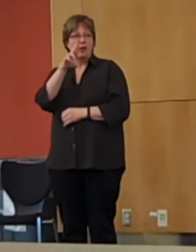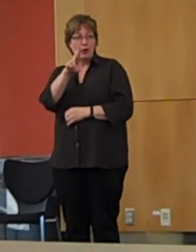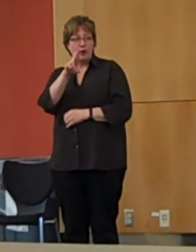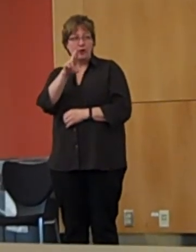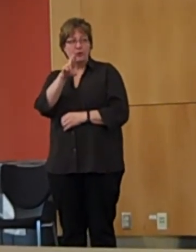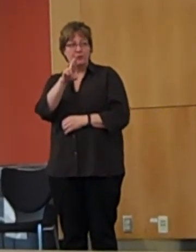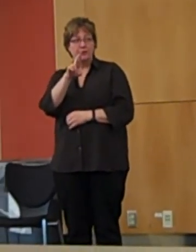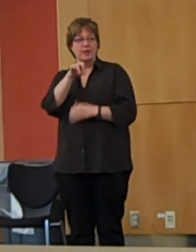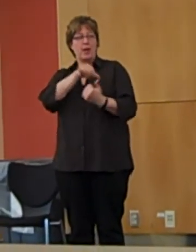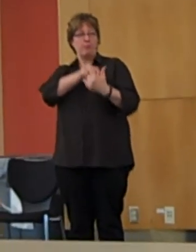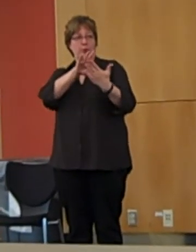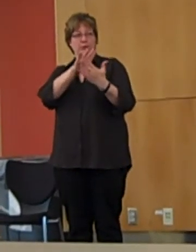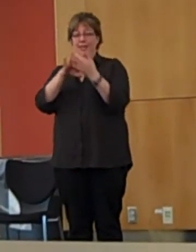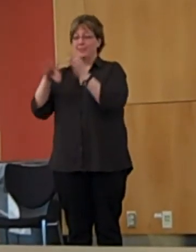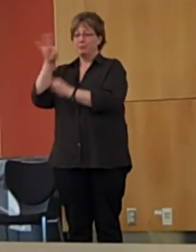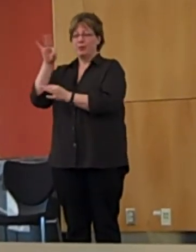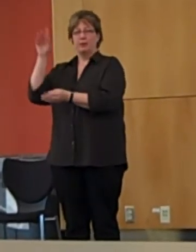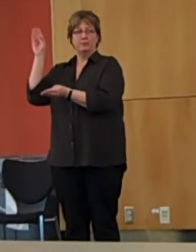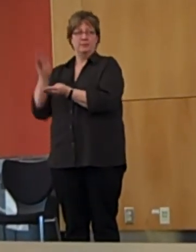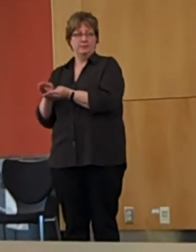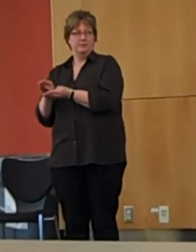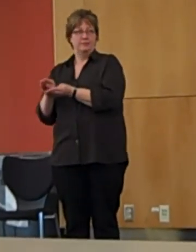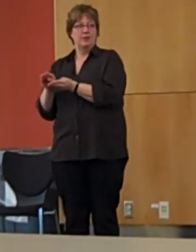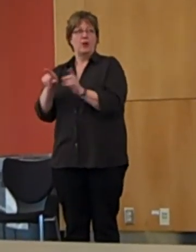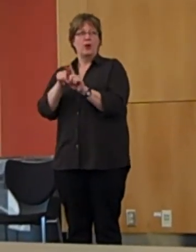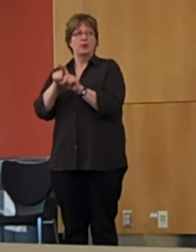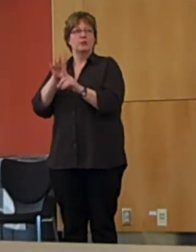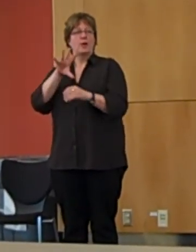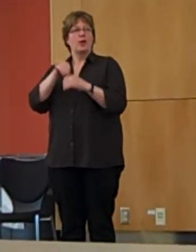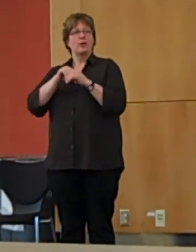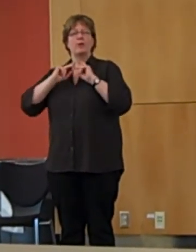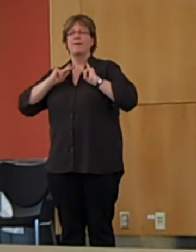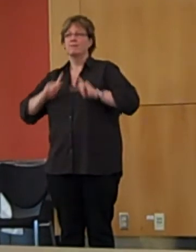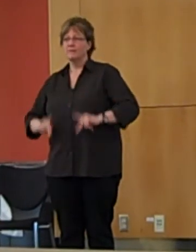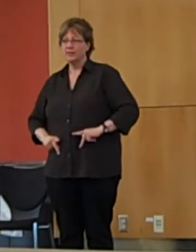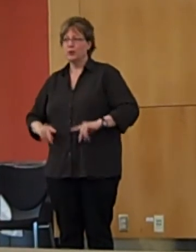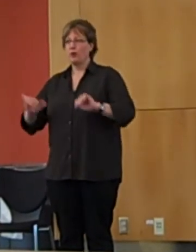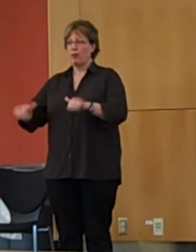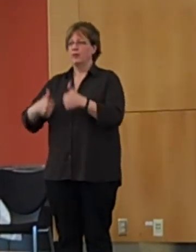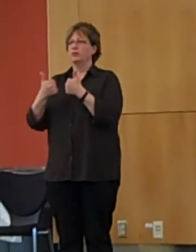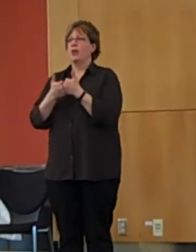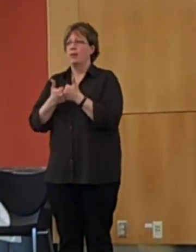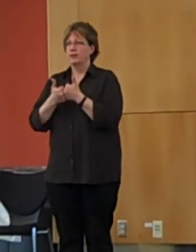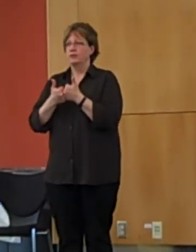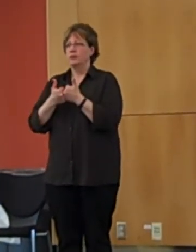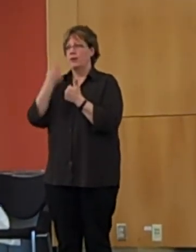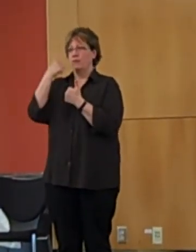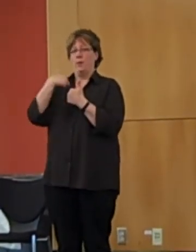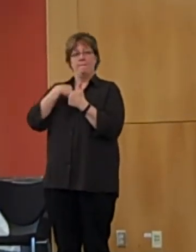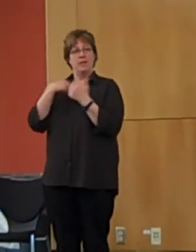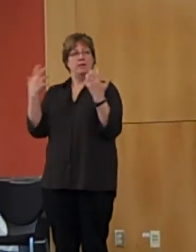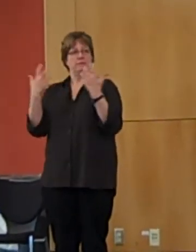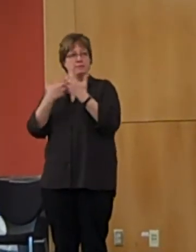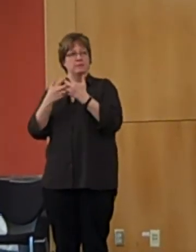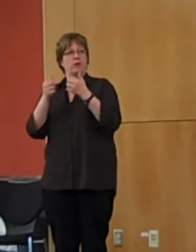and also integrated a physically challenging yoga salutation that to me paired nicely with the concluding meditative session.